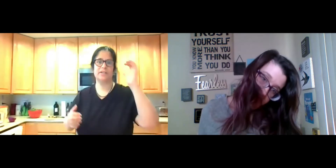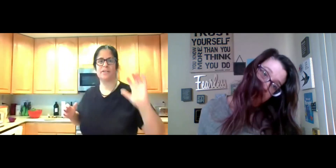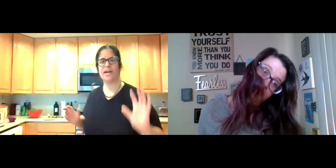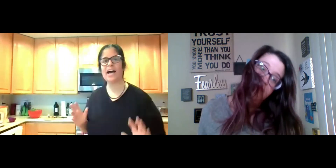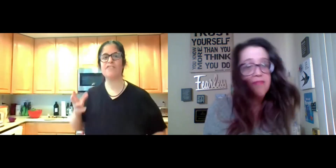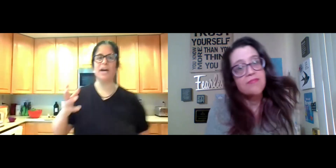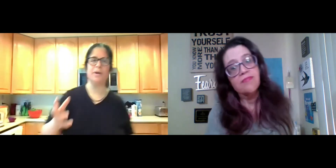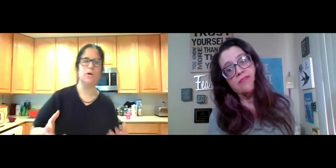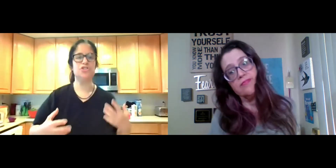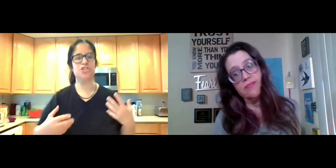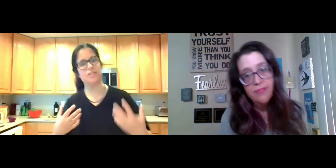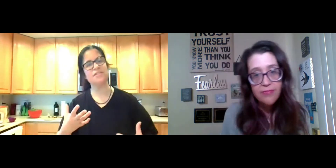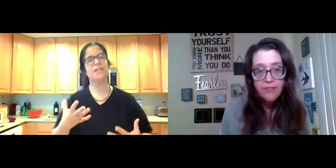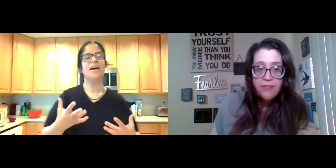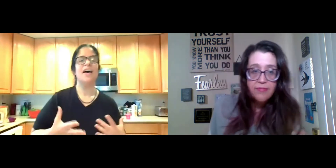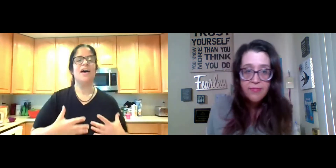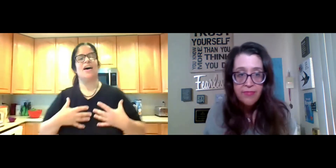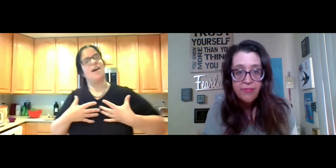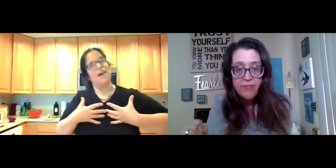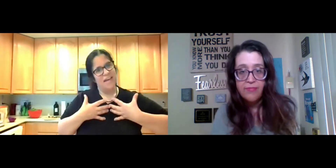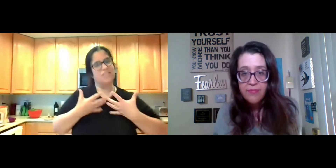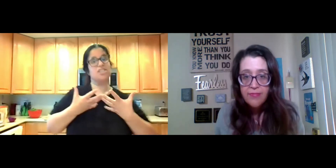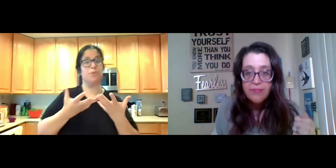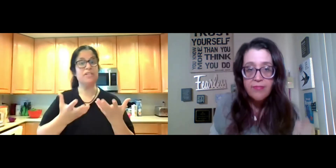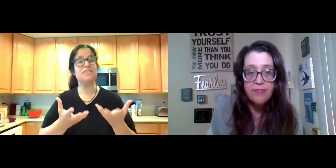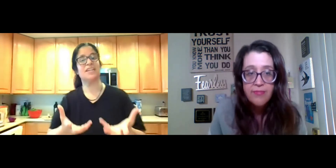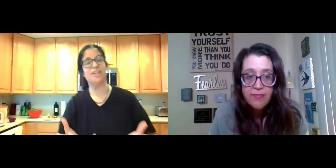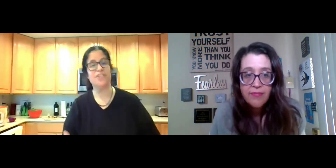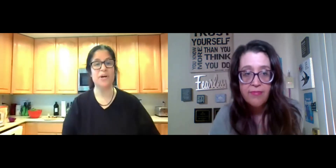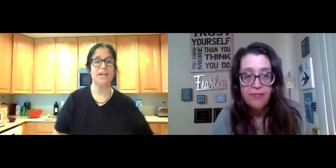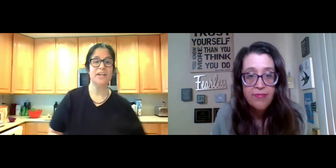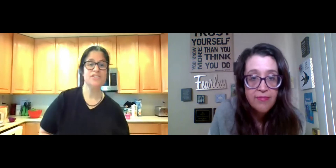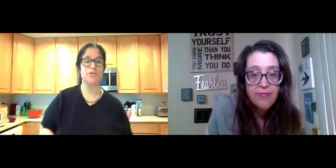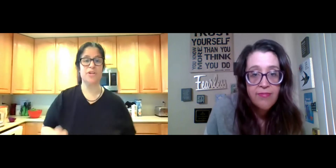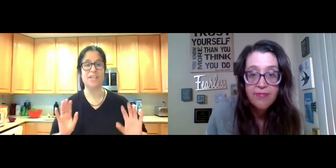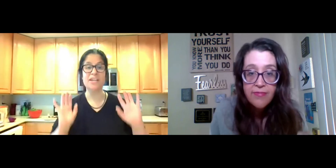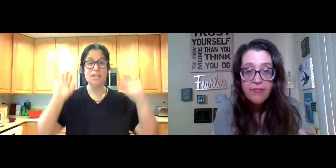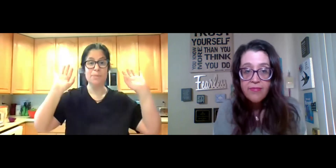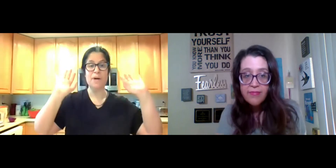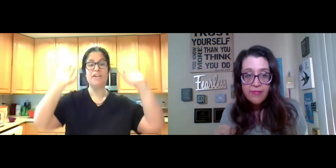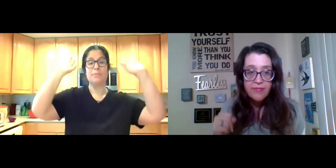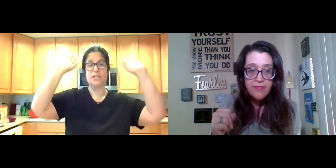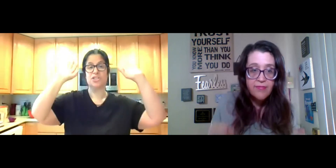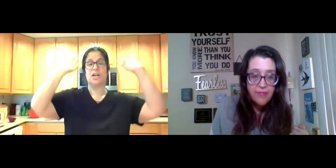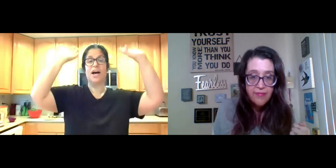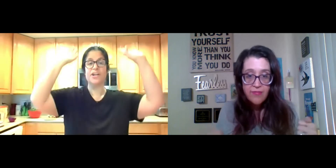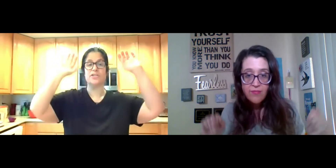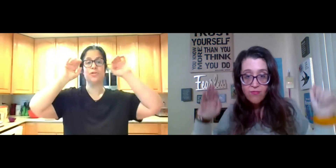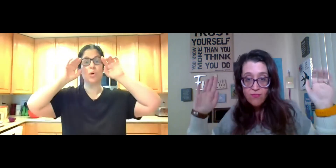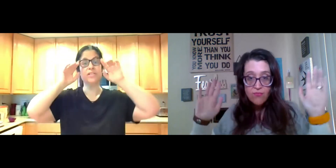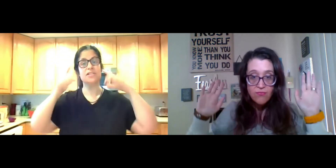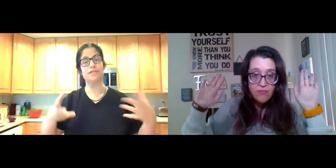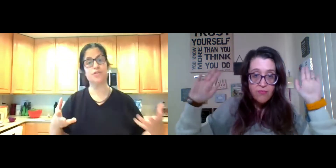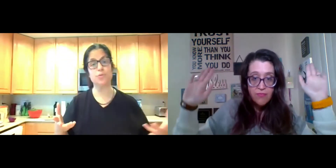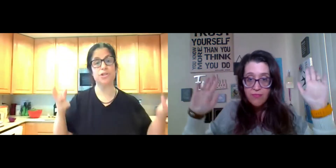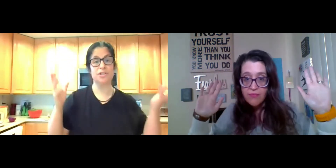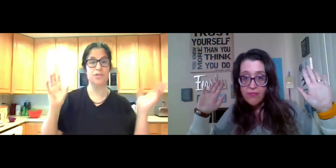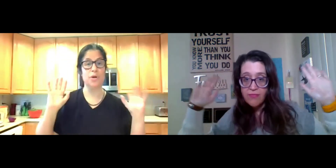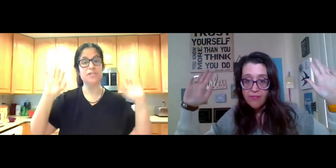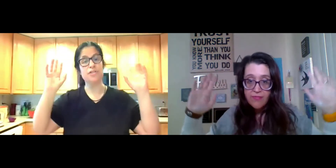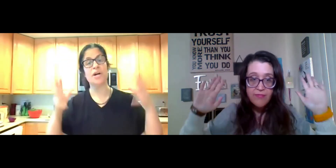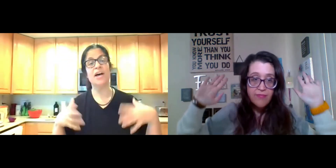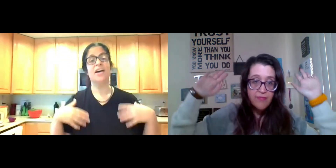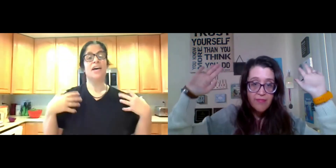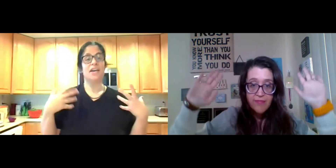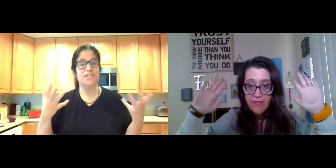to, uh, have my emotions expressed in a healthy way so that I can keep my vibration higher. So one self tool you